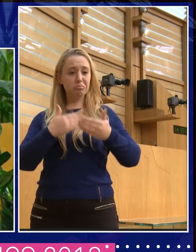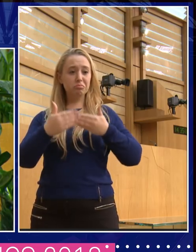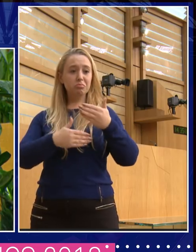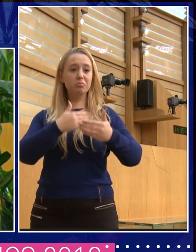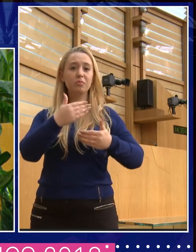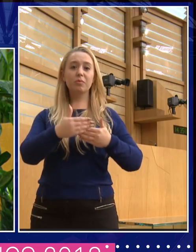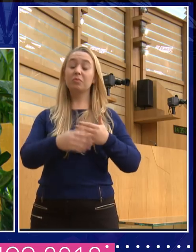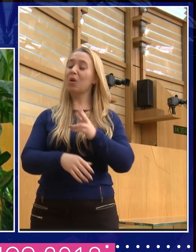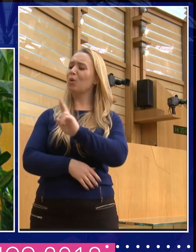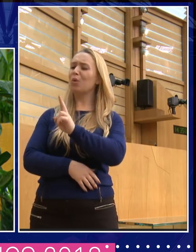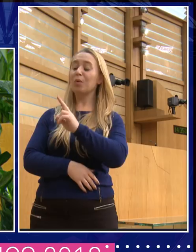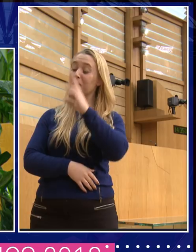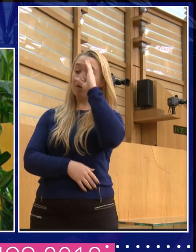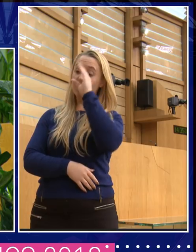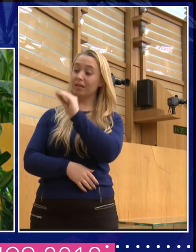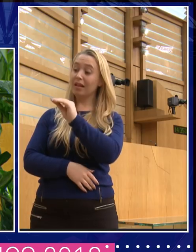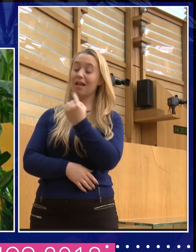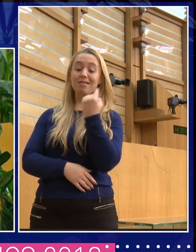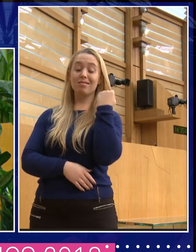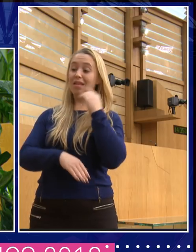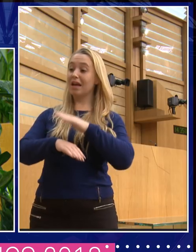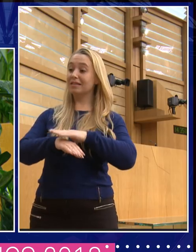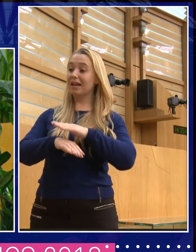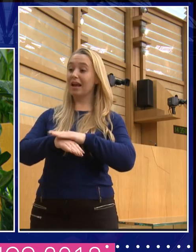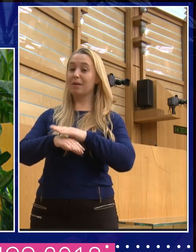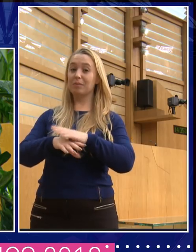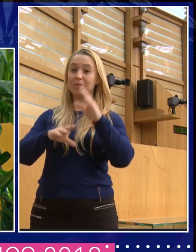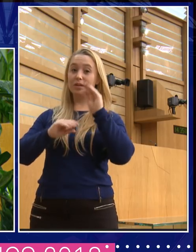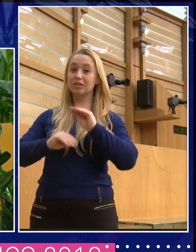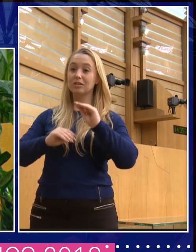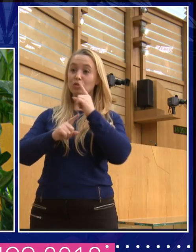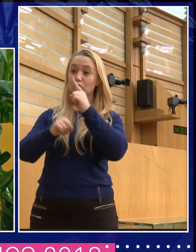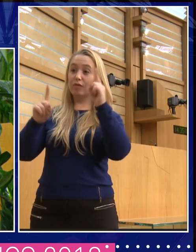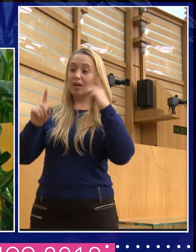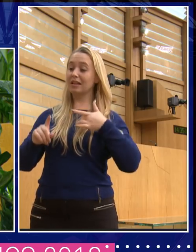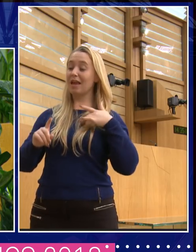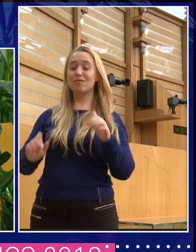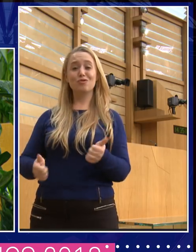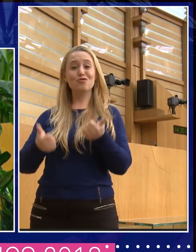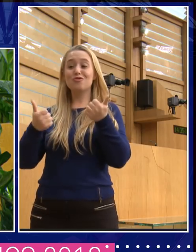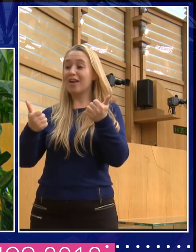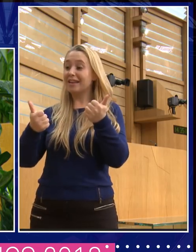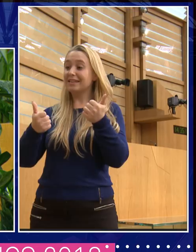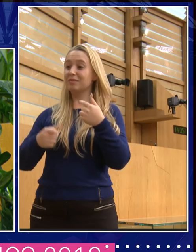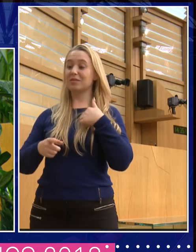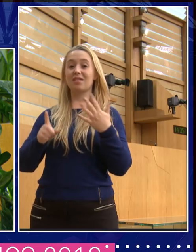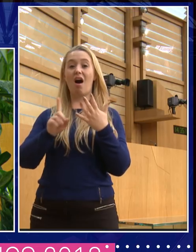actually, what's really interesting is that I had the most wonderful time when I was an undergrad. It was, you know...